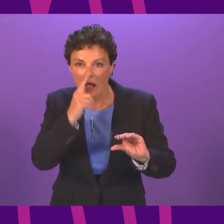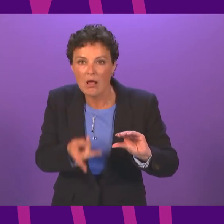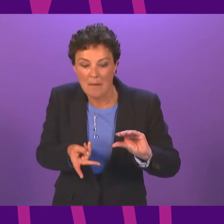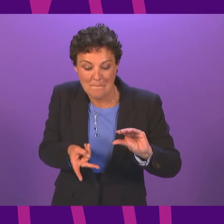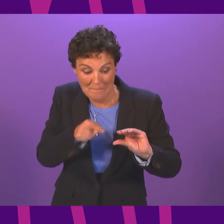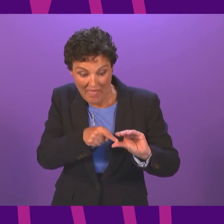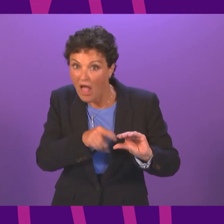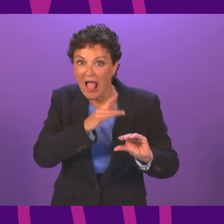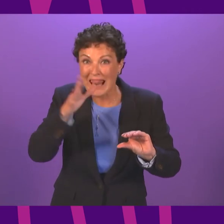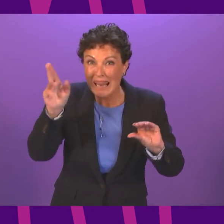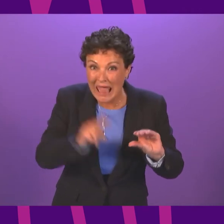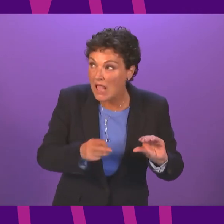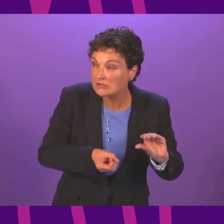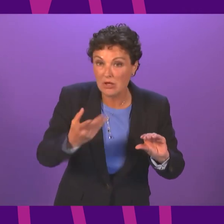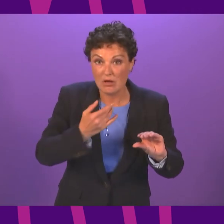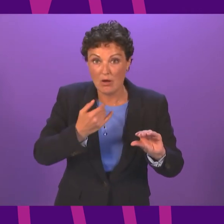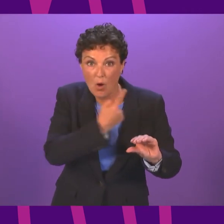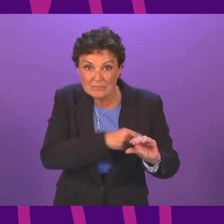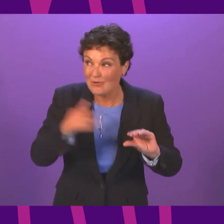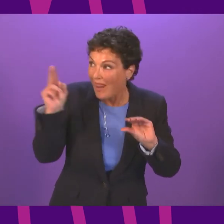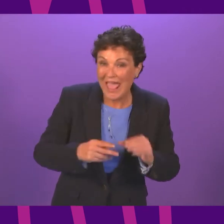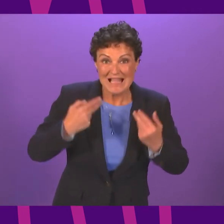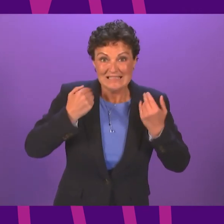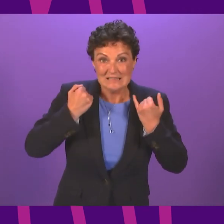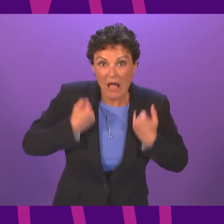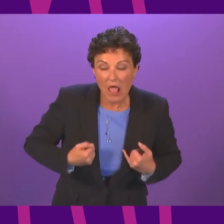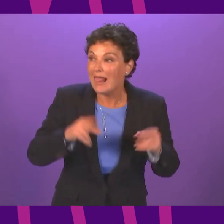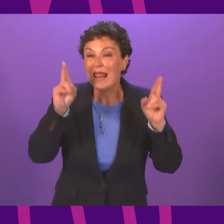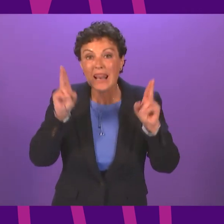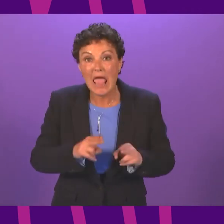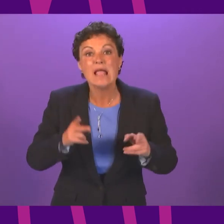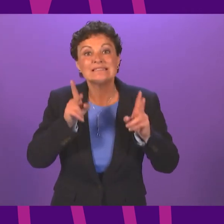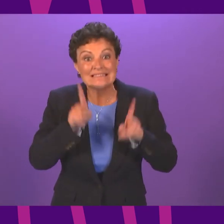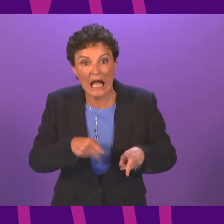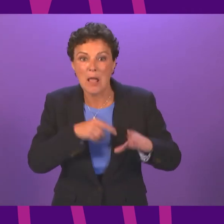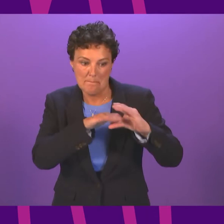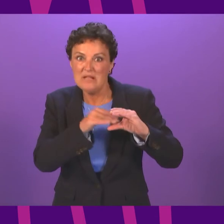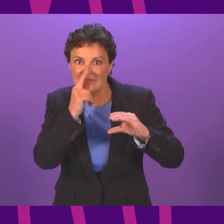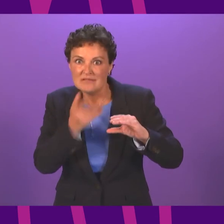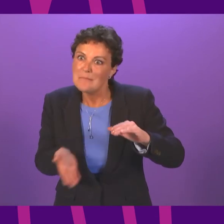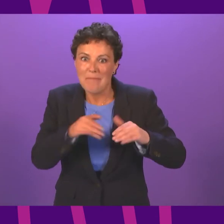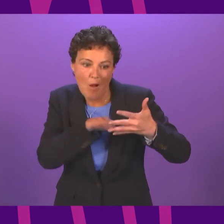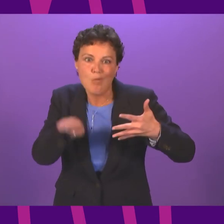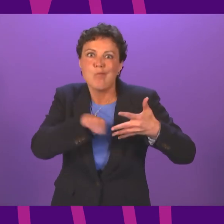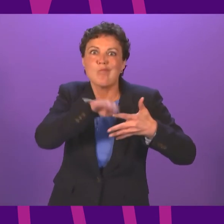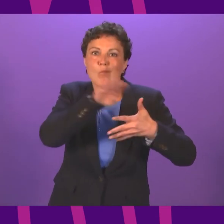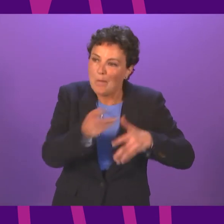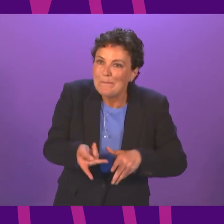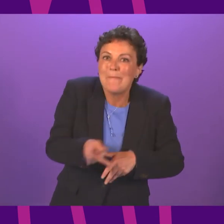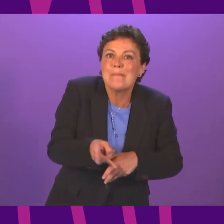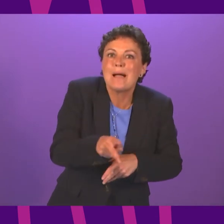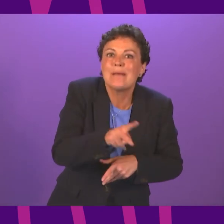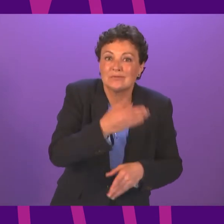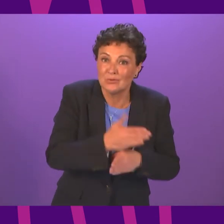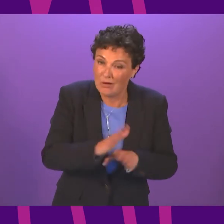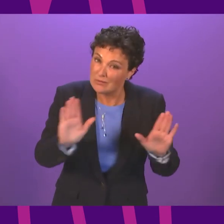rebuild for a better future. This change reflects the fact that vaccination is reducing, we hope, significantly the harm that the